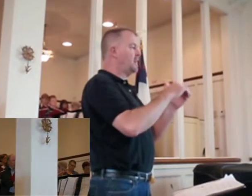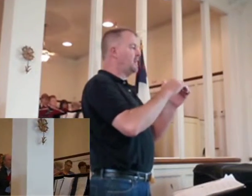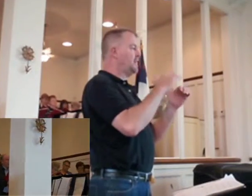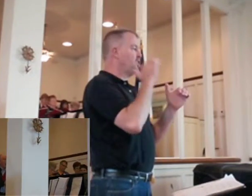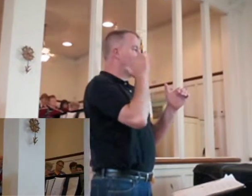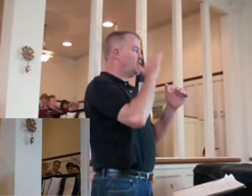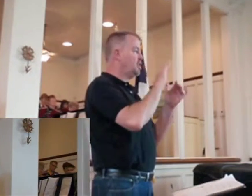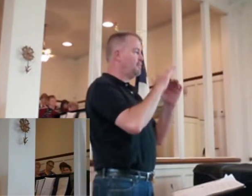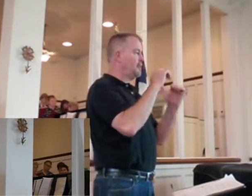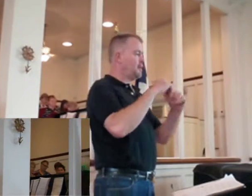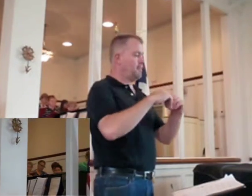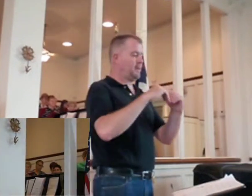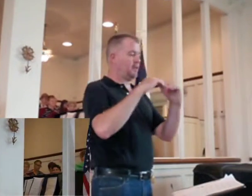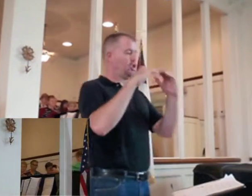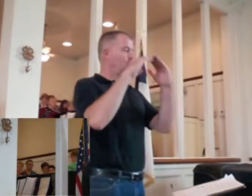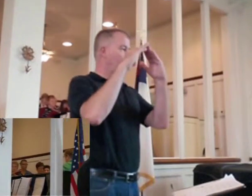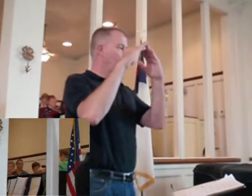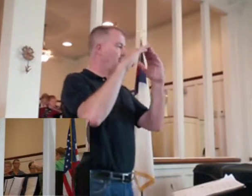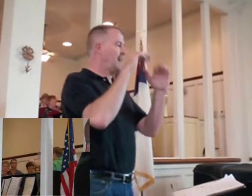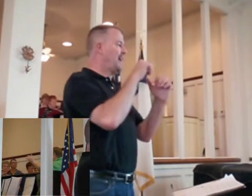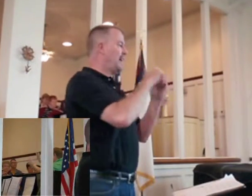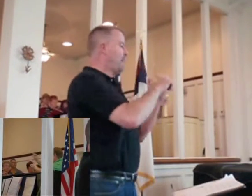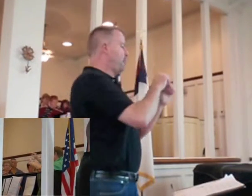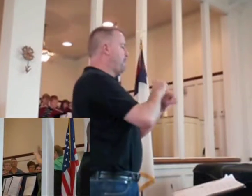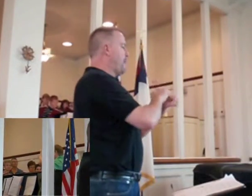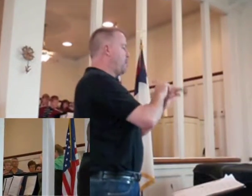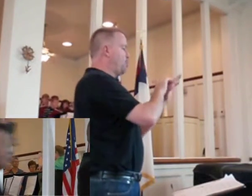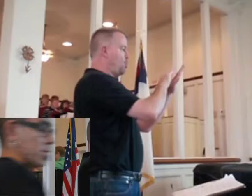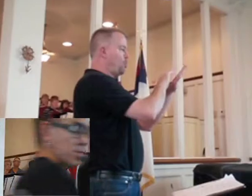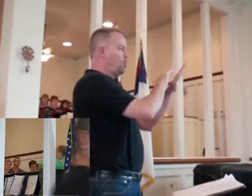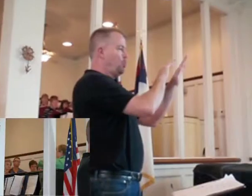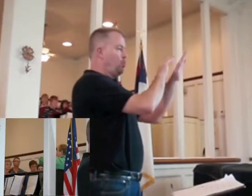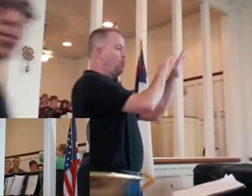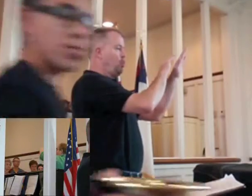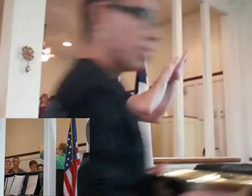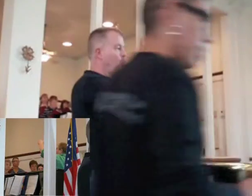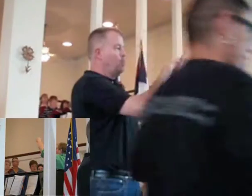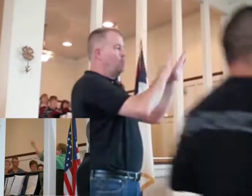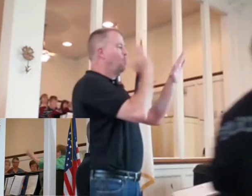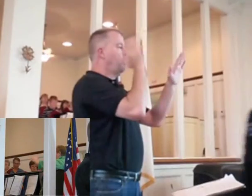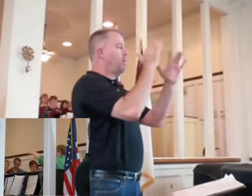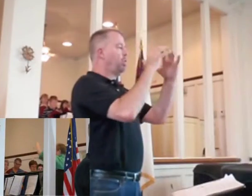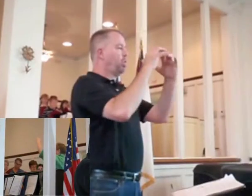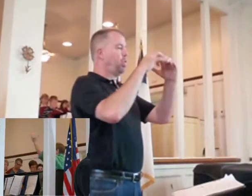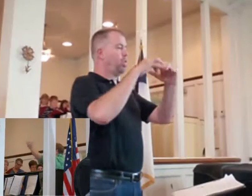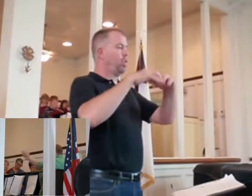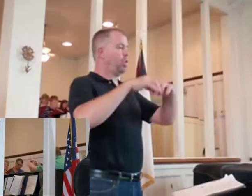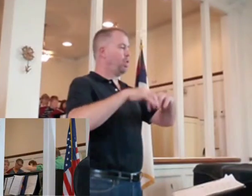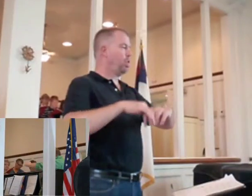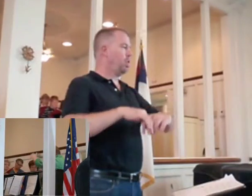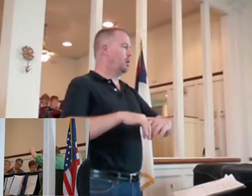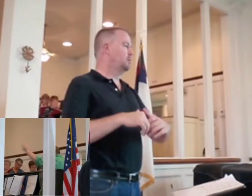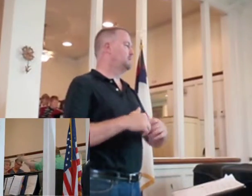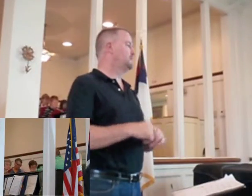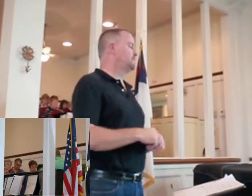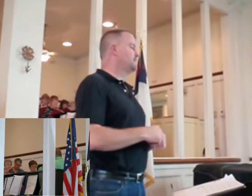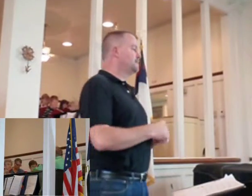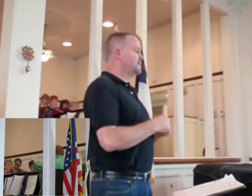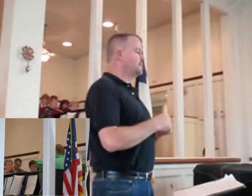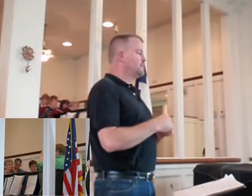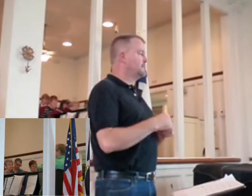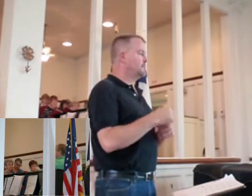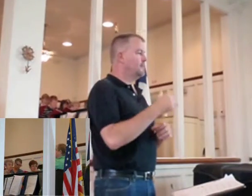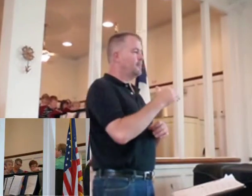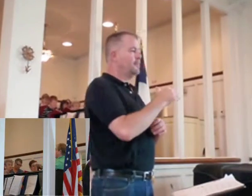every mountain may flow, and